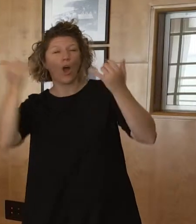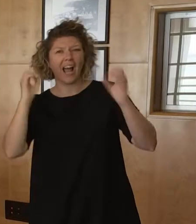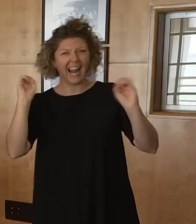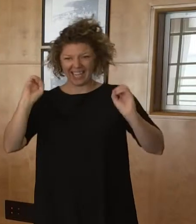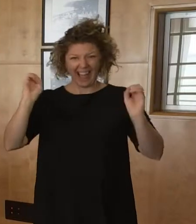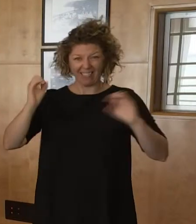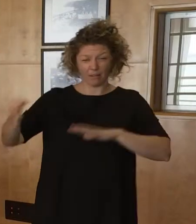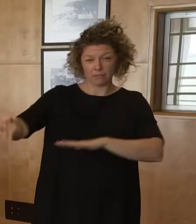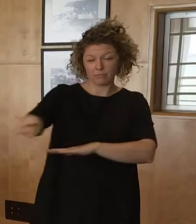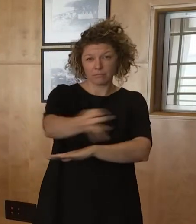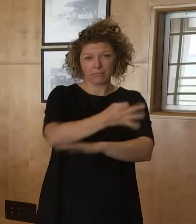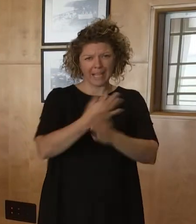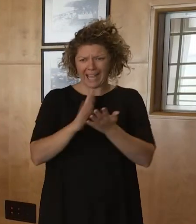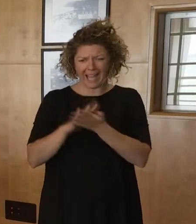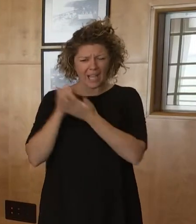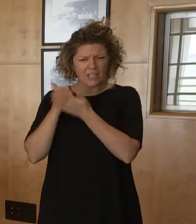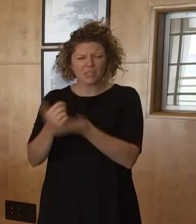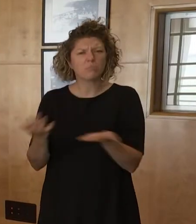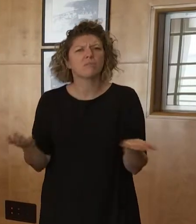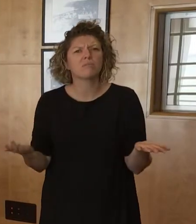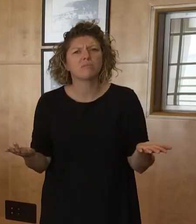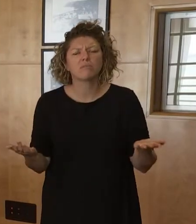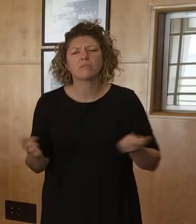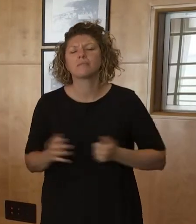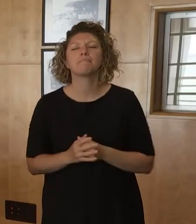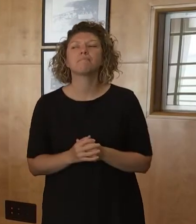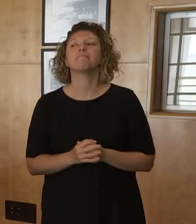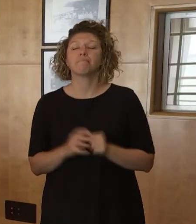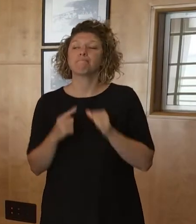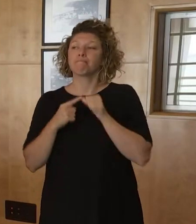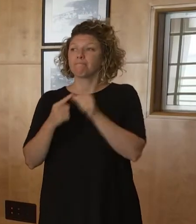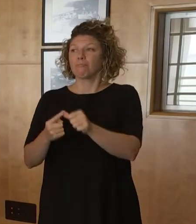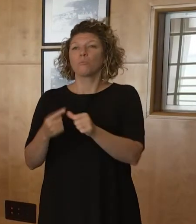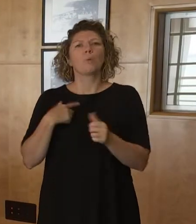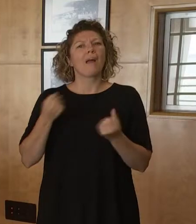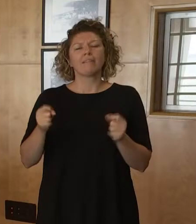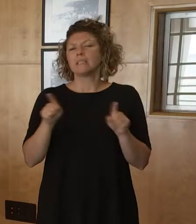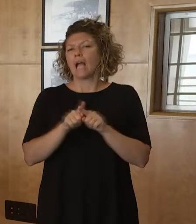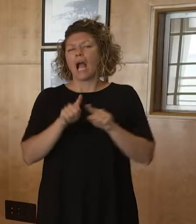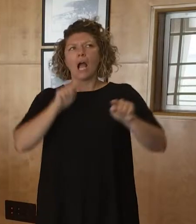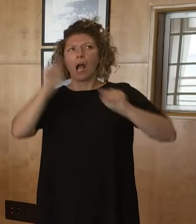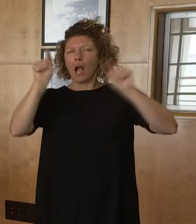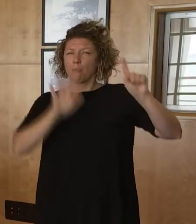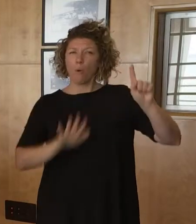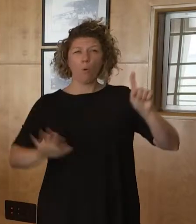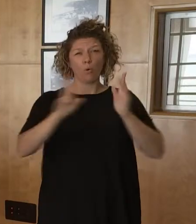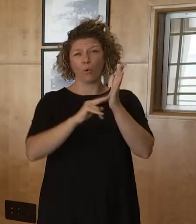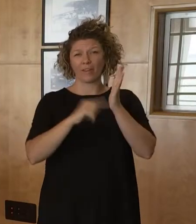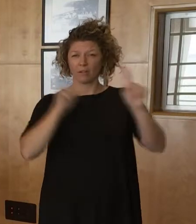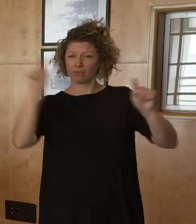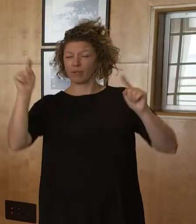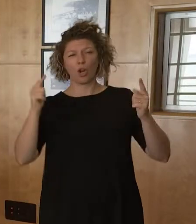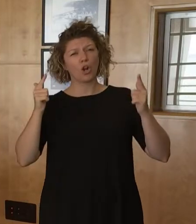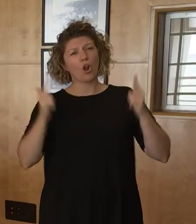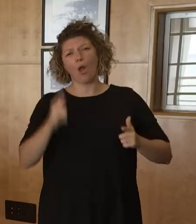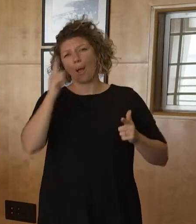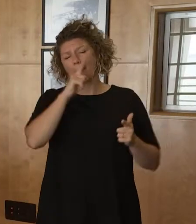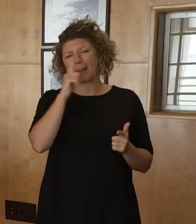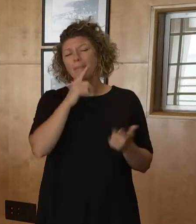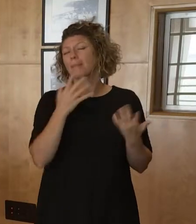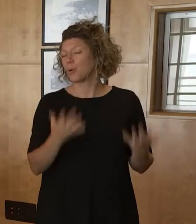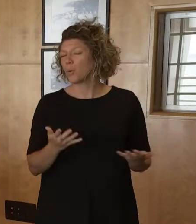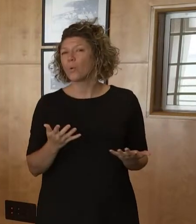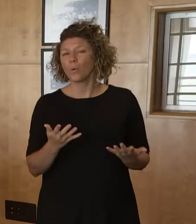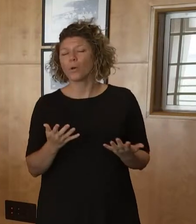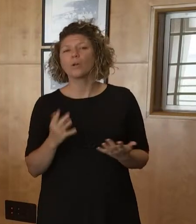is a question that we're receiving with cases right across the territory. And as we've just heard, the large majority of people will have a mild